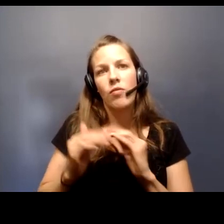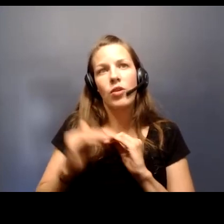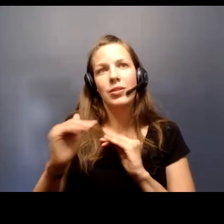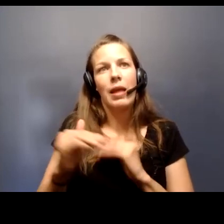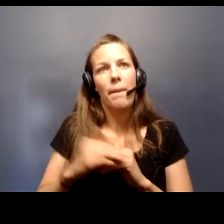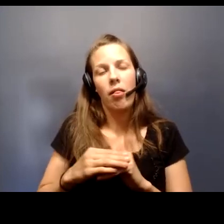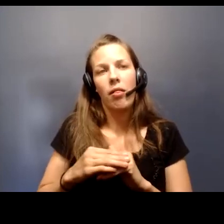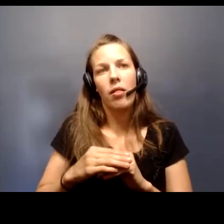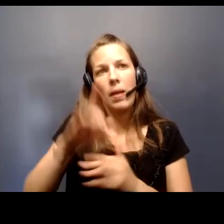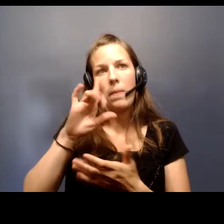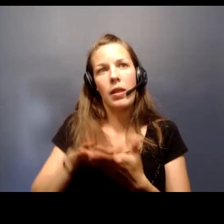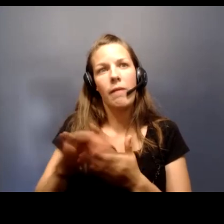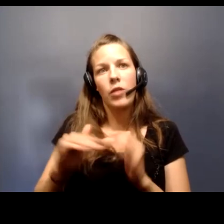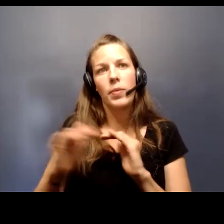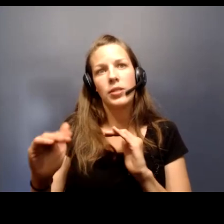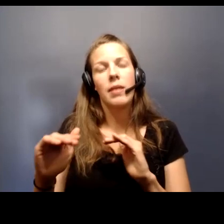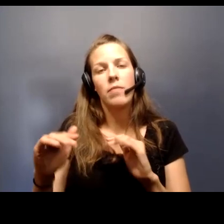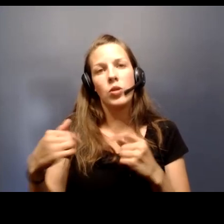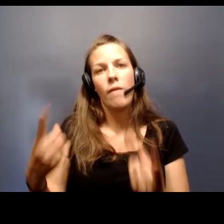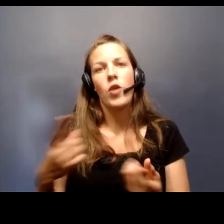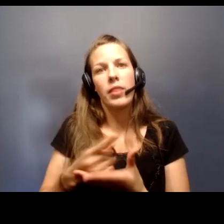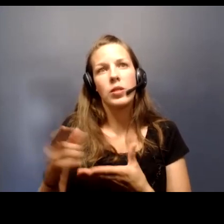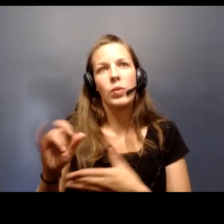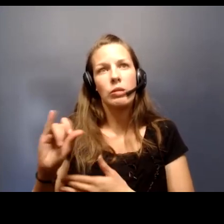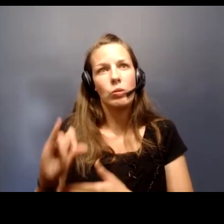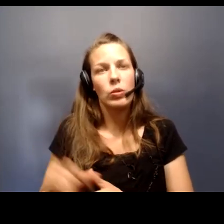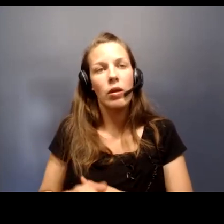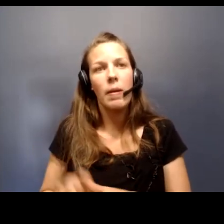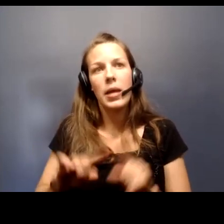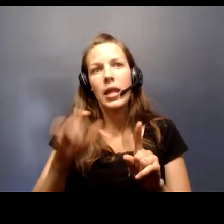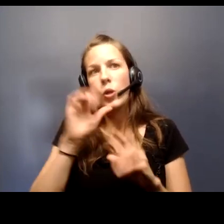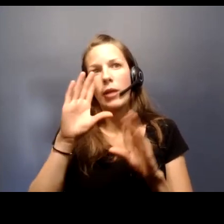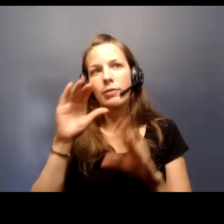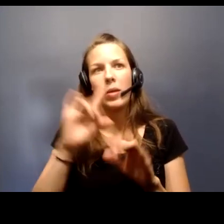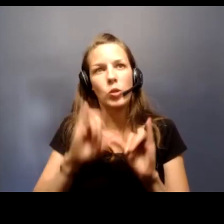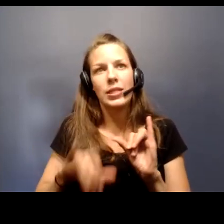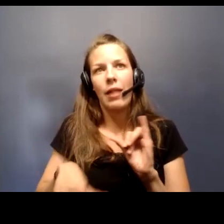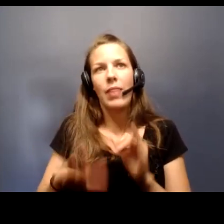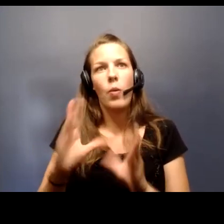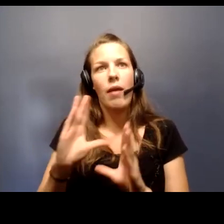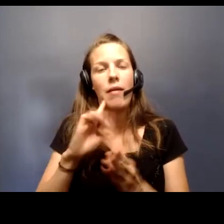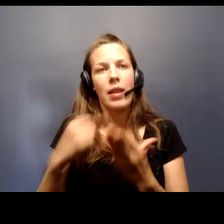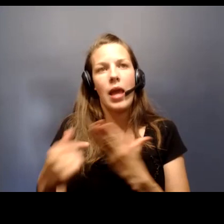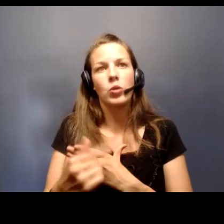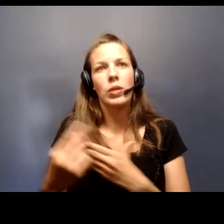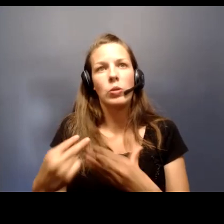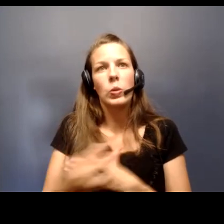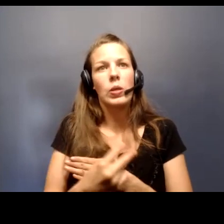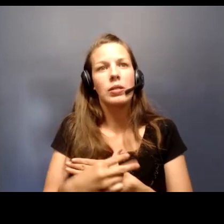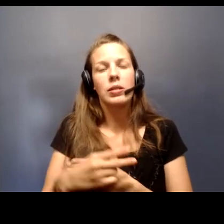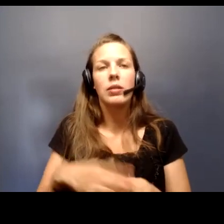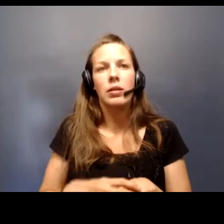I believe they're pretty stable so far this week as well but I don't expect it to stay that way. Next week and the week after,